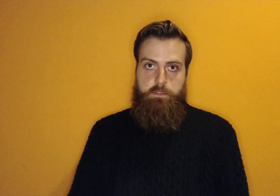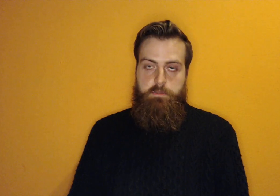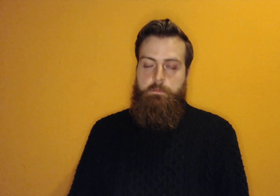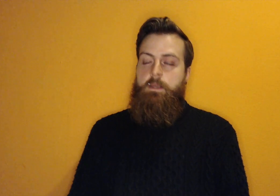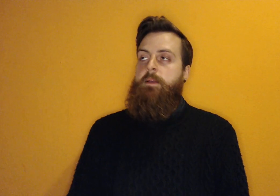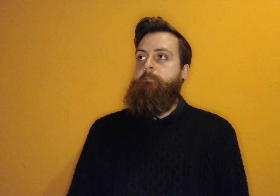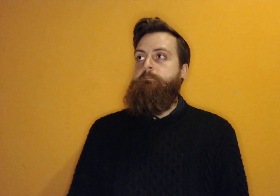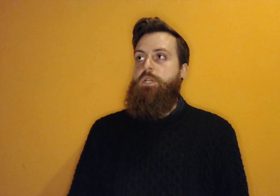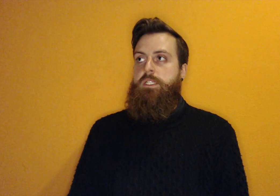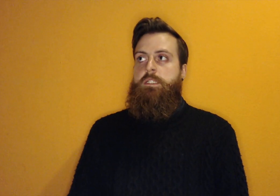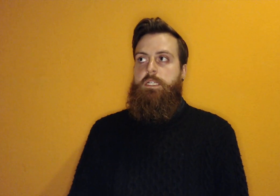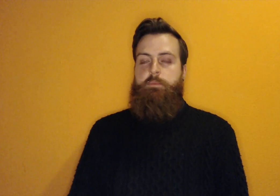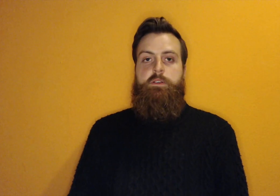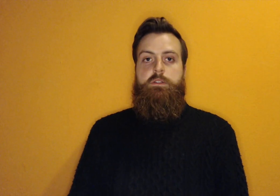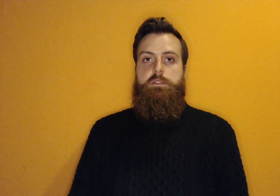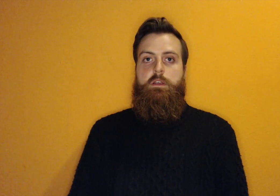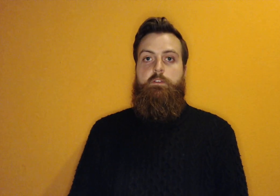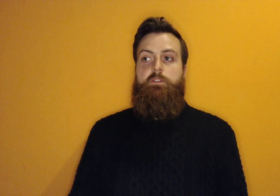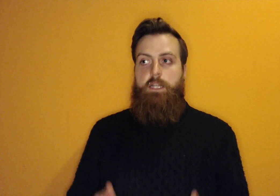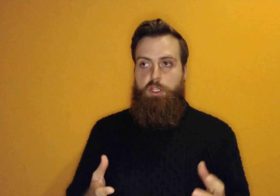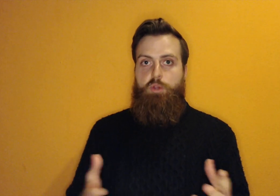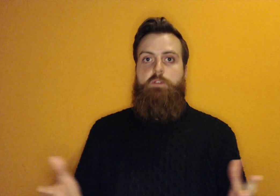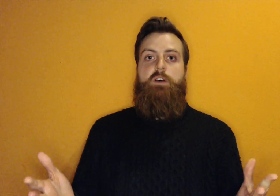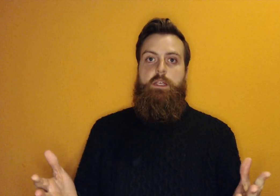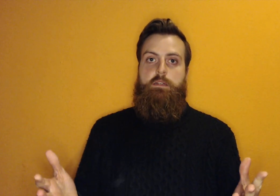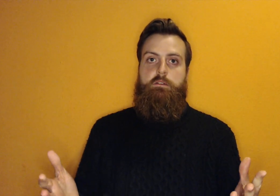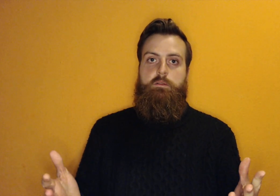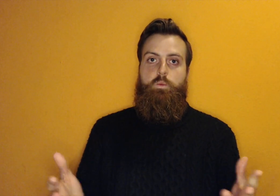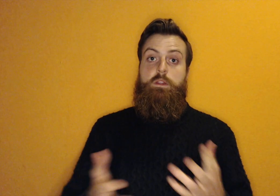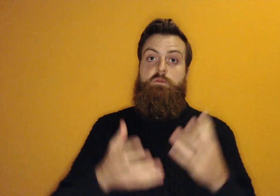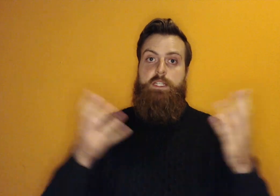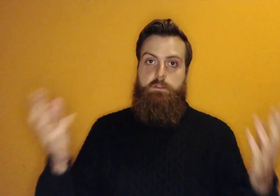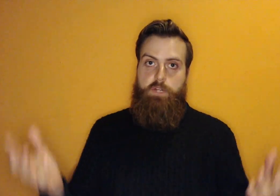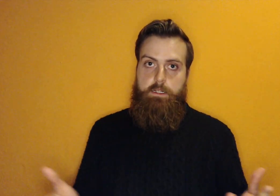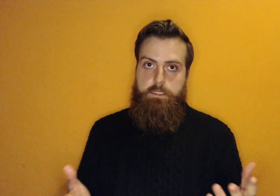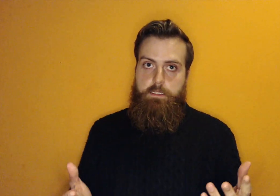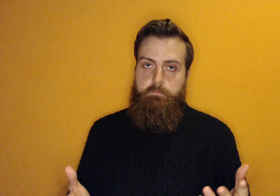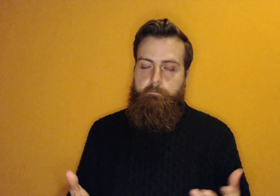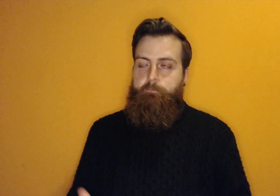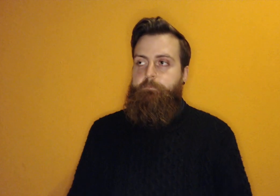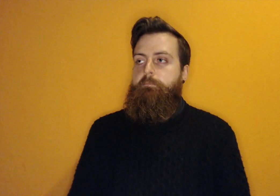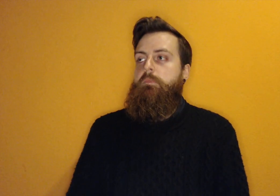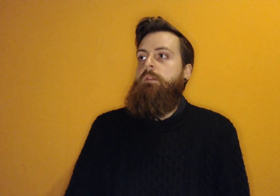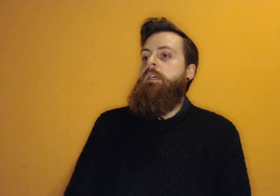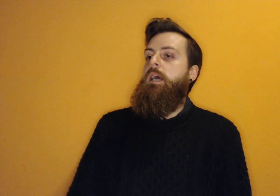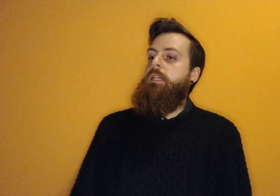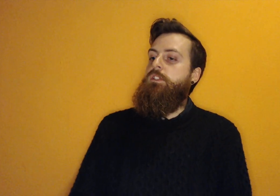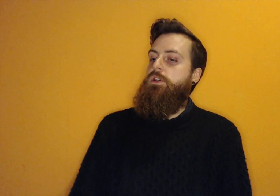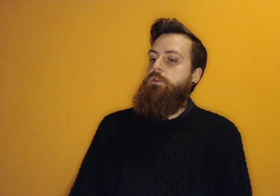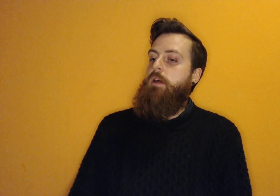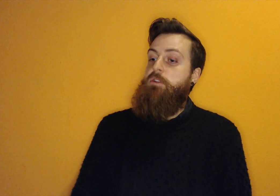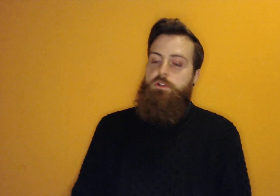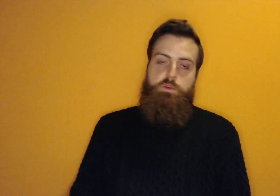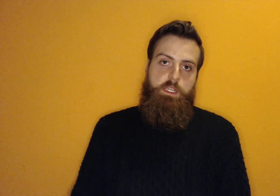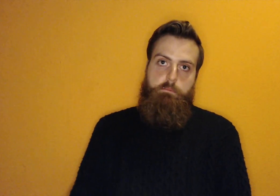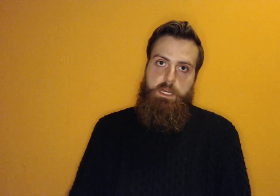because it's the experience of feeling unified with the rest of reality. And so I'm not talking about